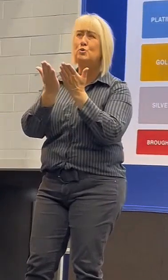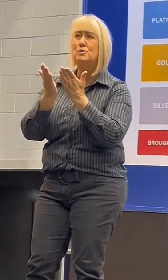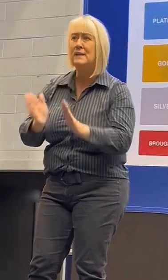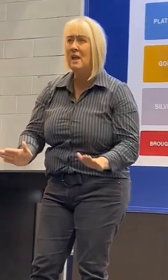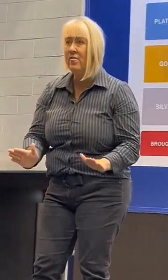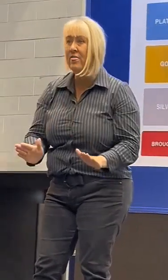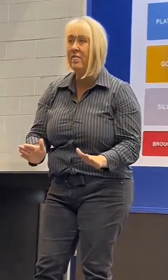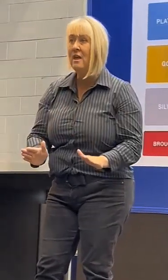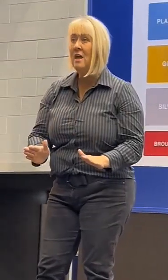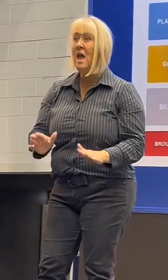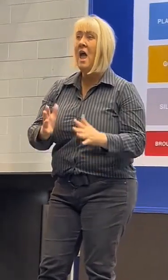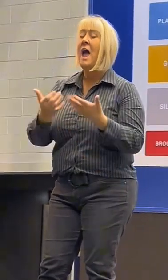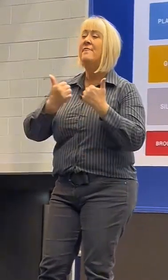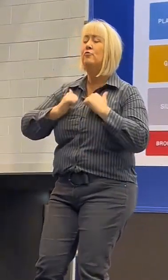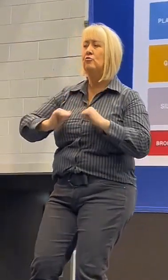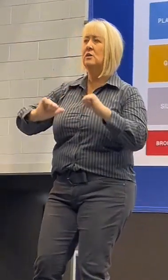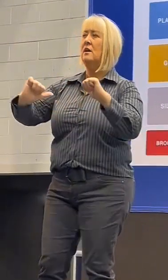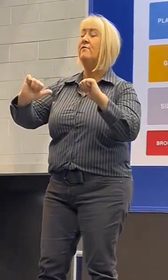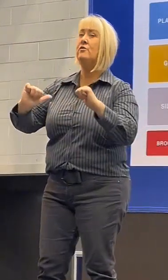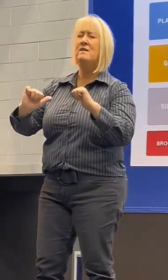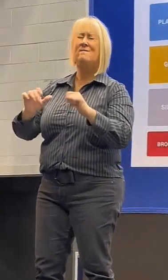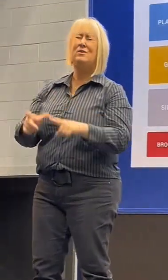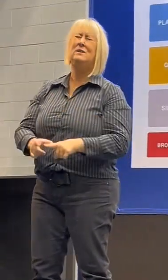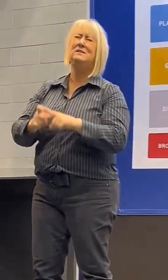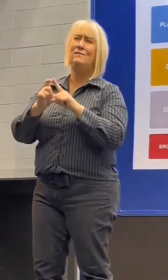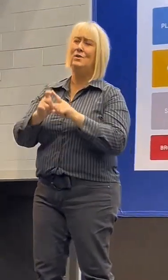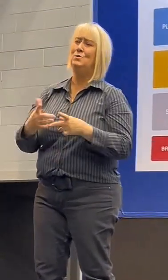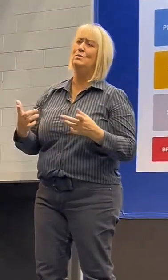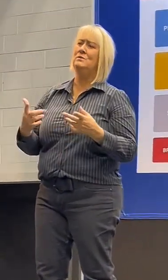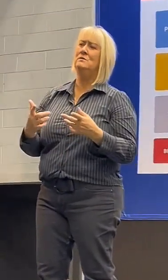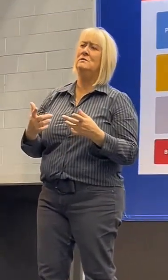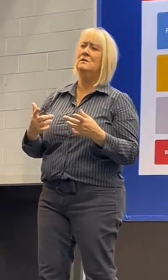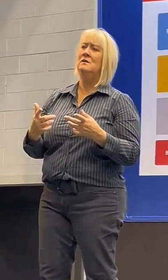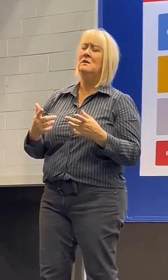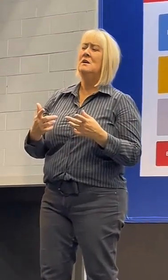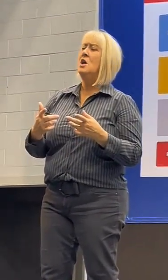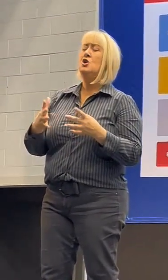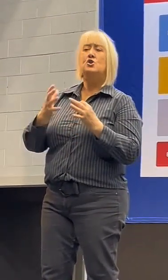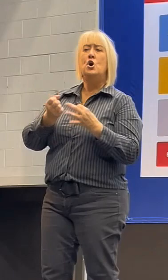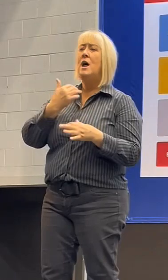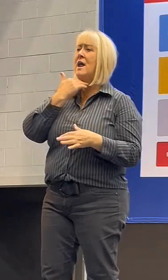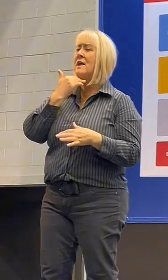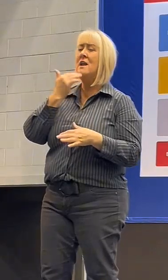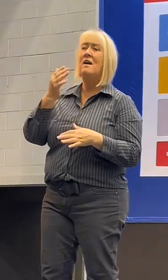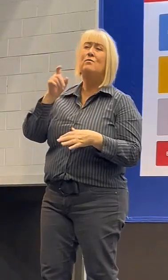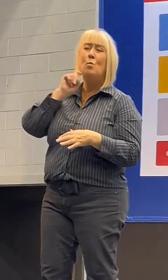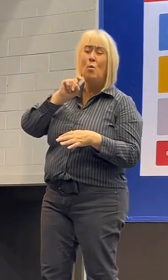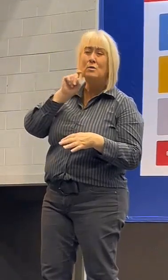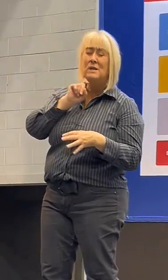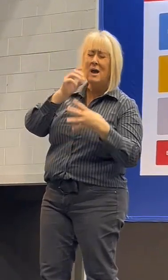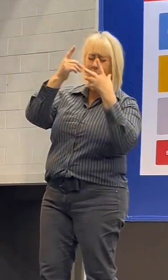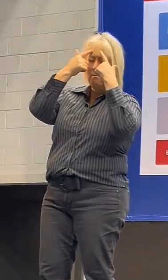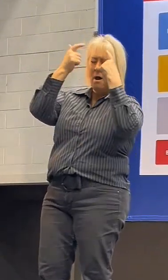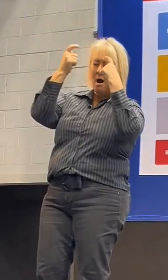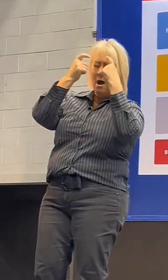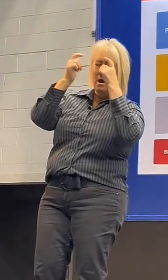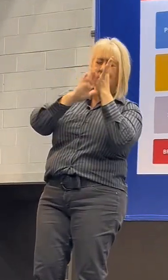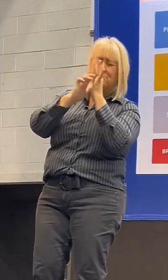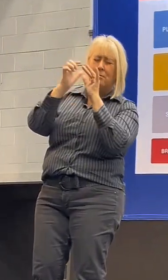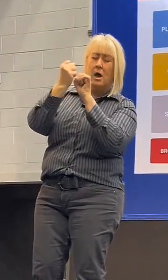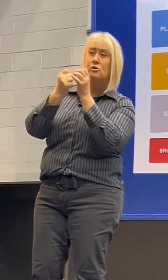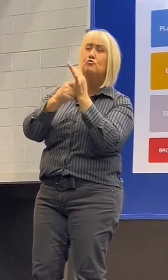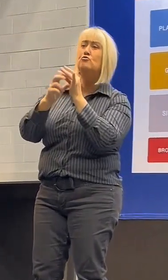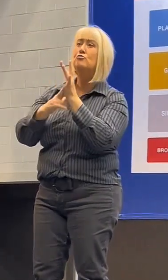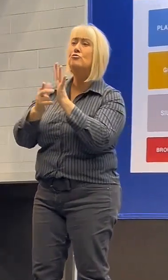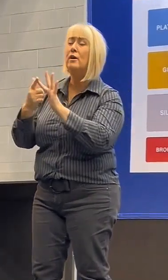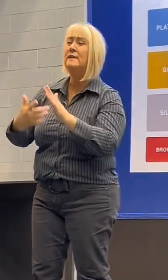and the recovery period was very challenging, marked by dehydration, migraines, and flare-ups of all my